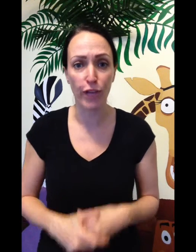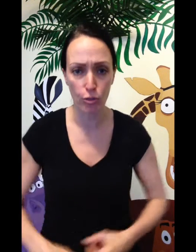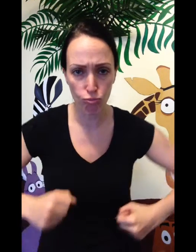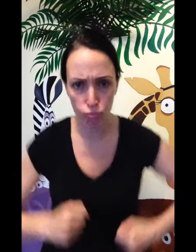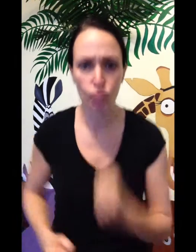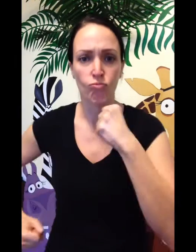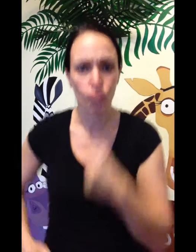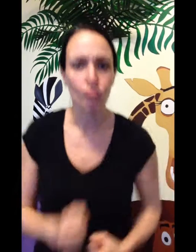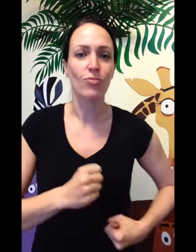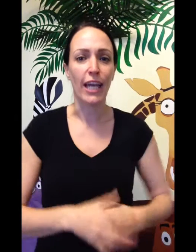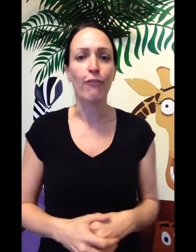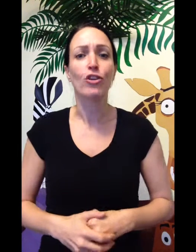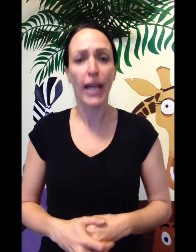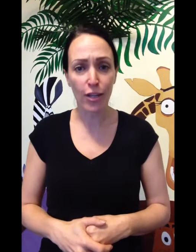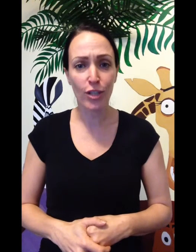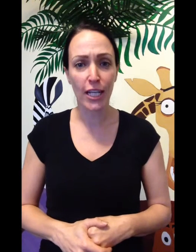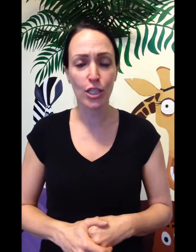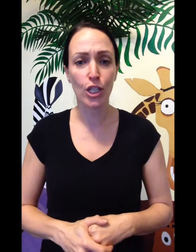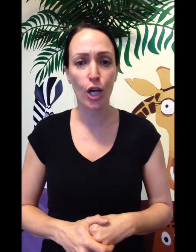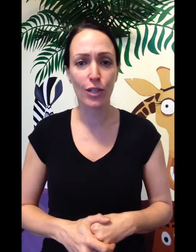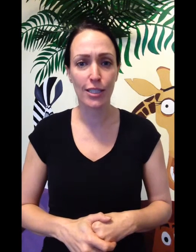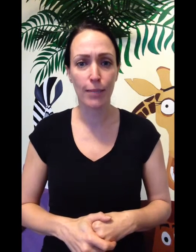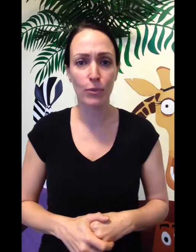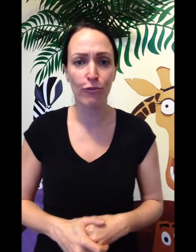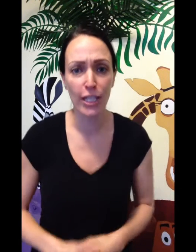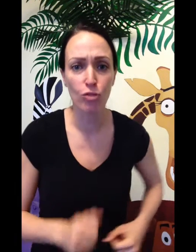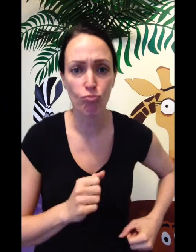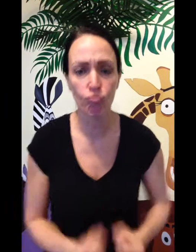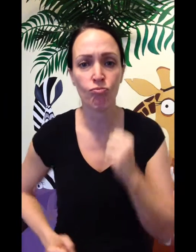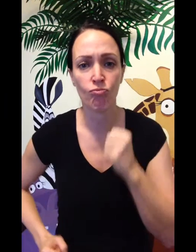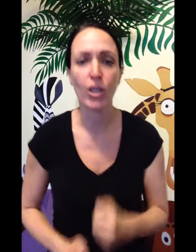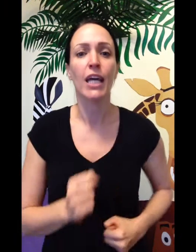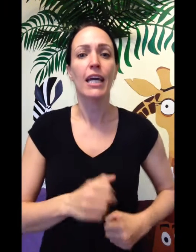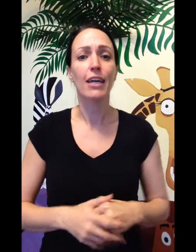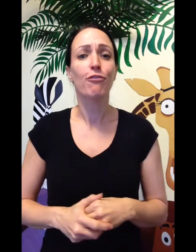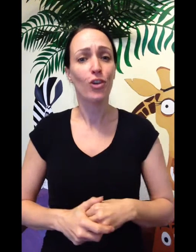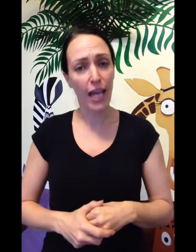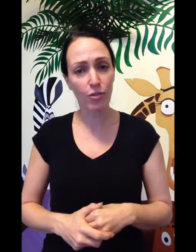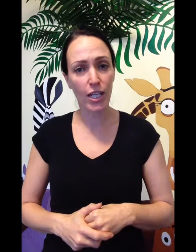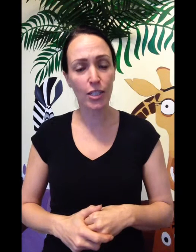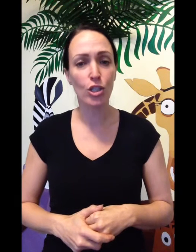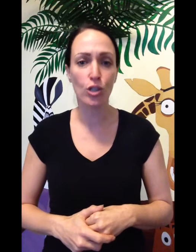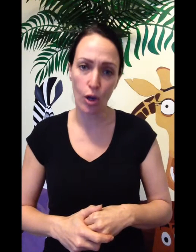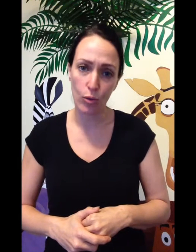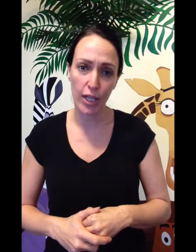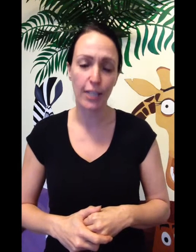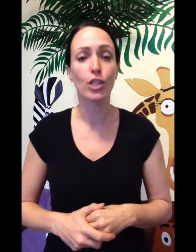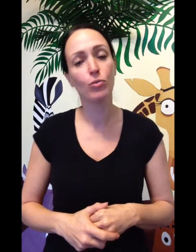feet. If you're angry and you know it, stump your feet. If you're angry and you know it and you